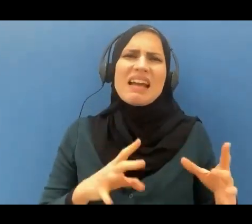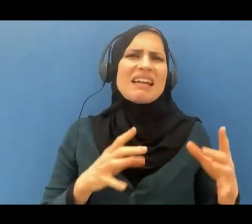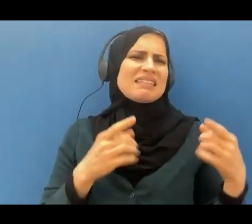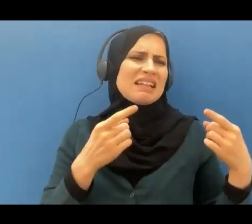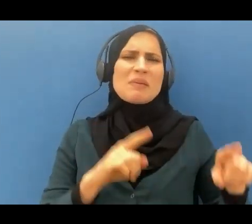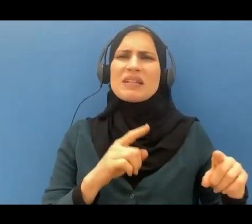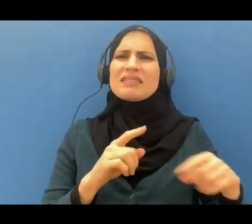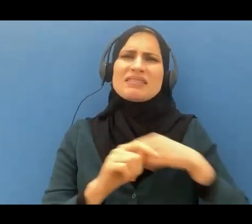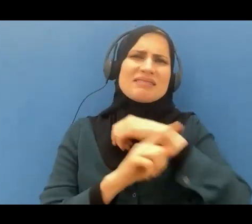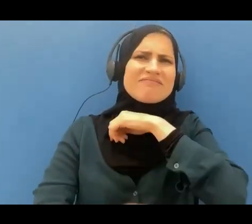but hellfire